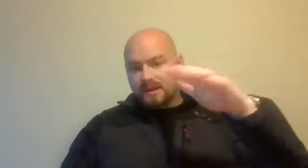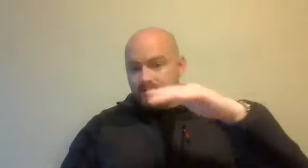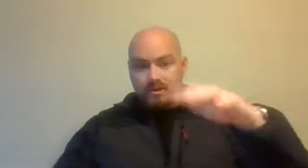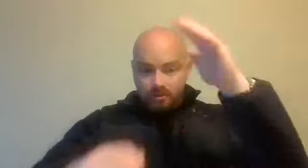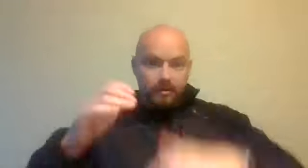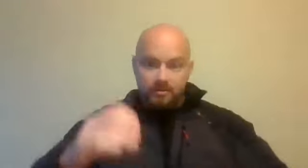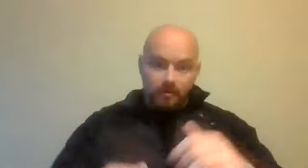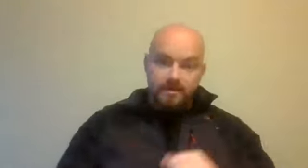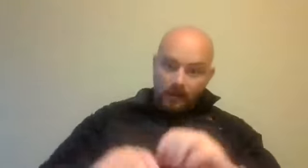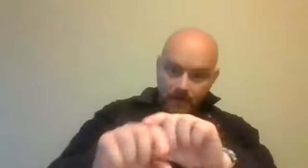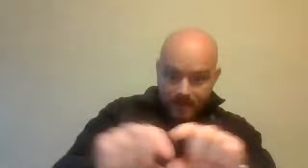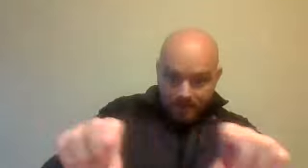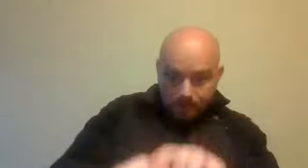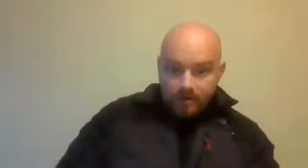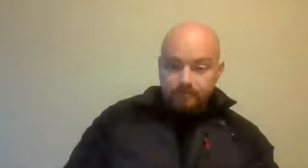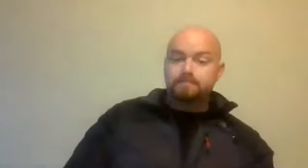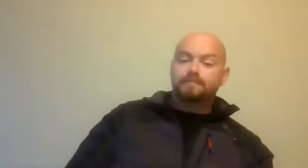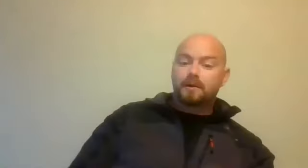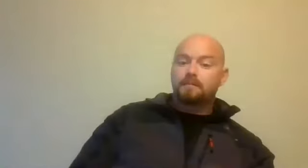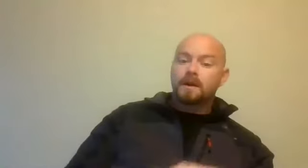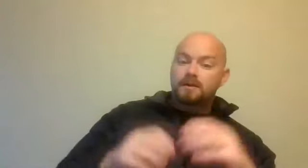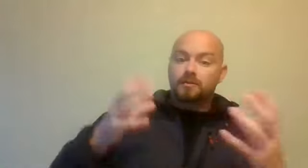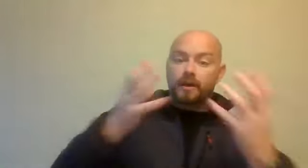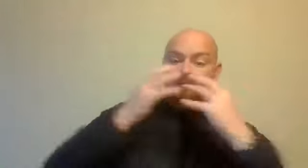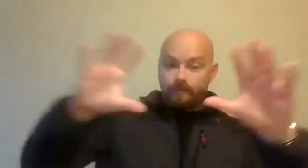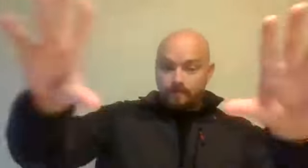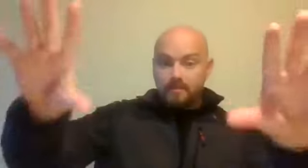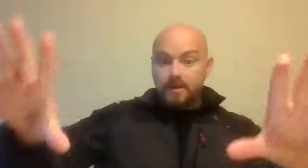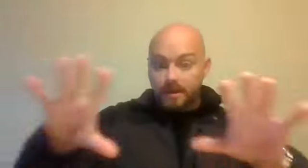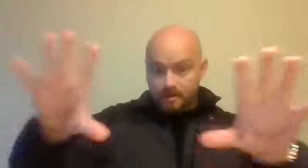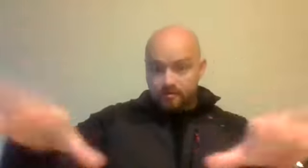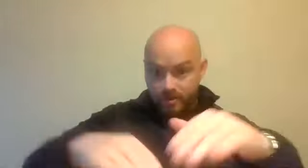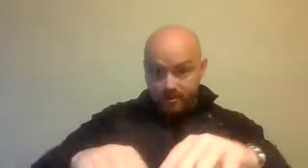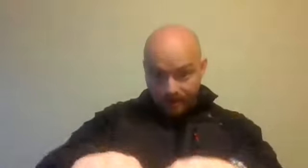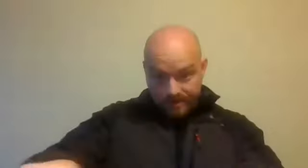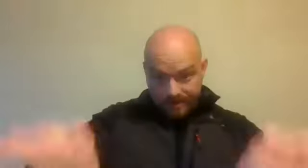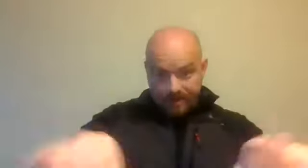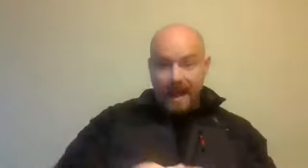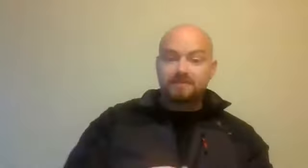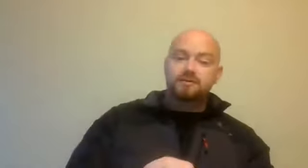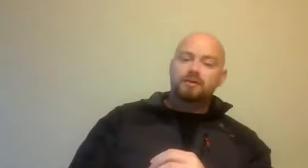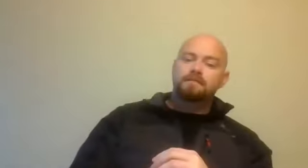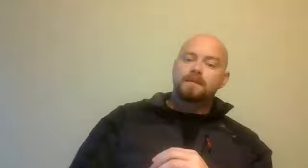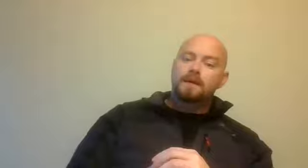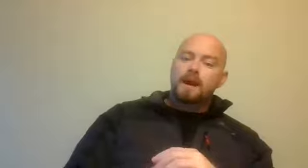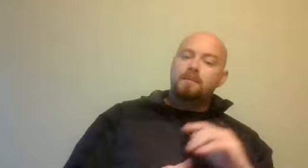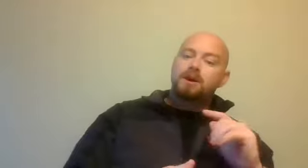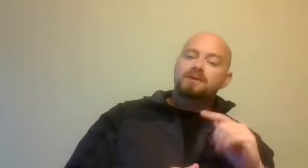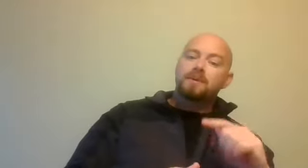isolate, reduce all those above it. You want PPE being the bottom down here. So we're PPE to reduce that risk, that's our last resort. And because a